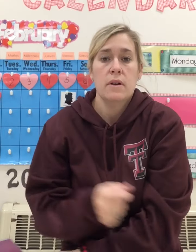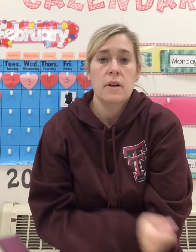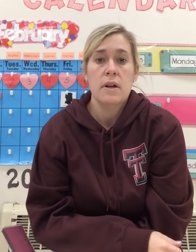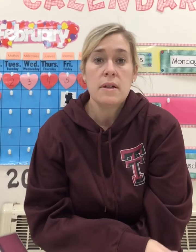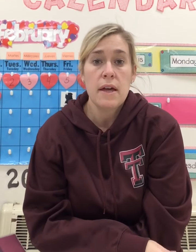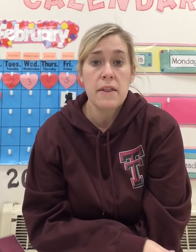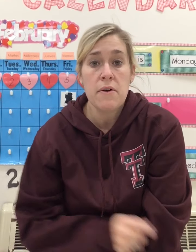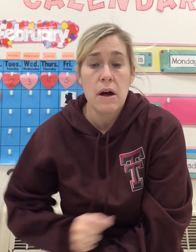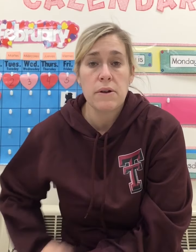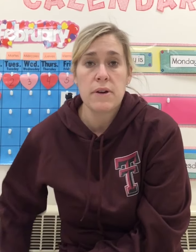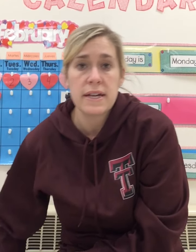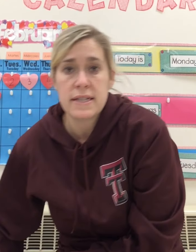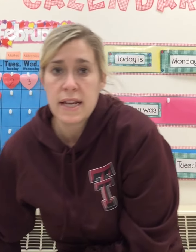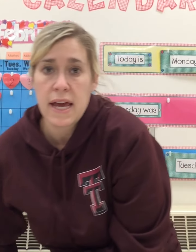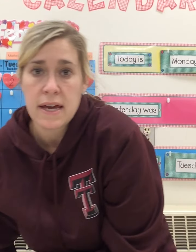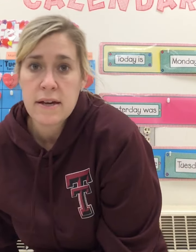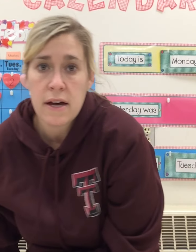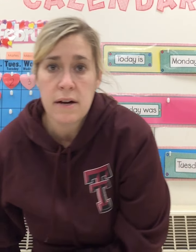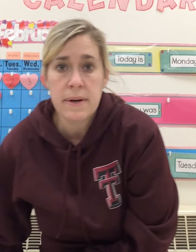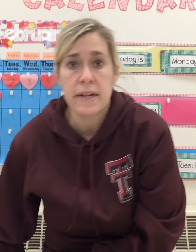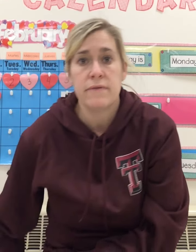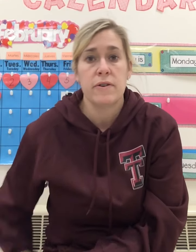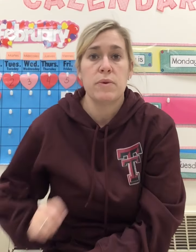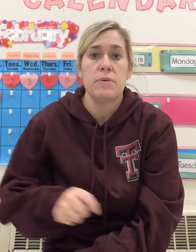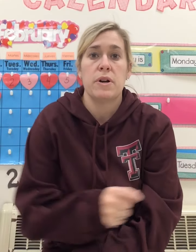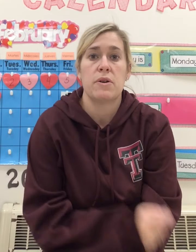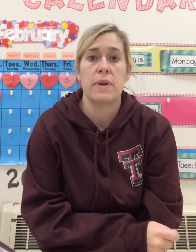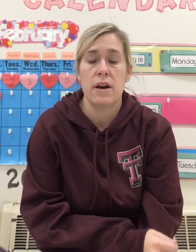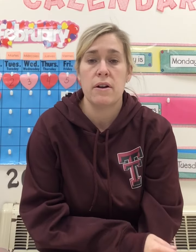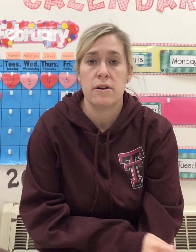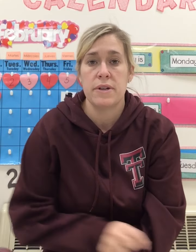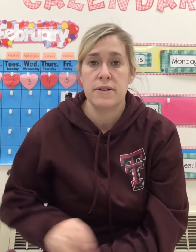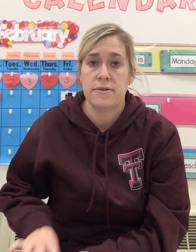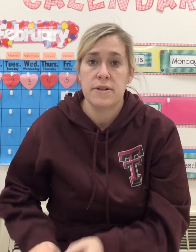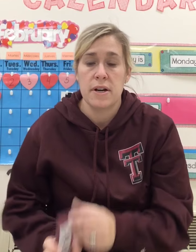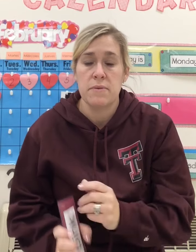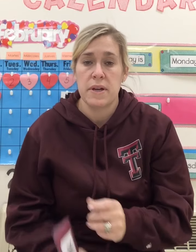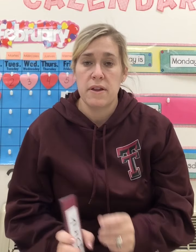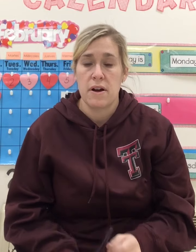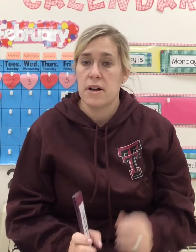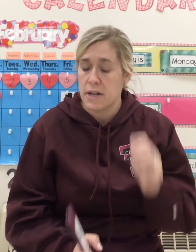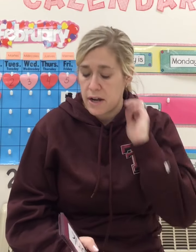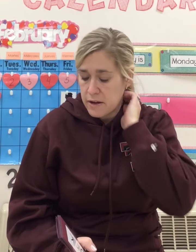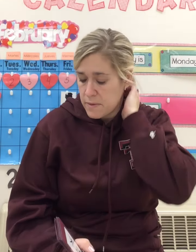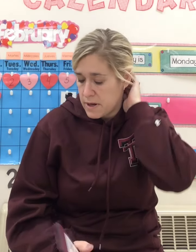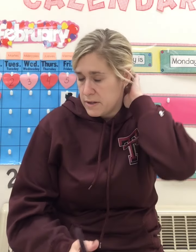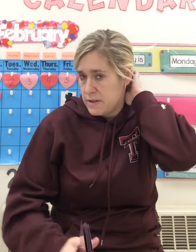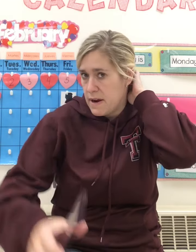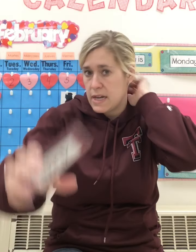Hello, how are you guys today? Alright, for word work we are going to start with our color words. Ready?